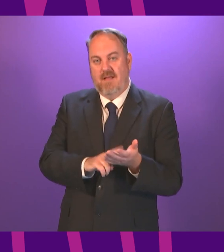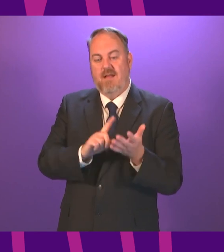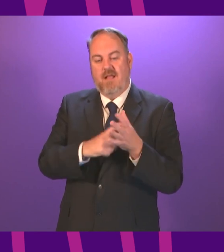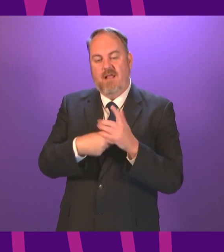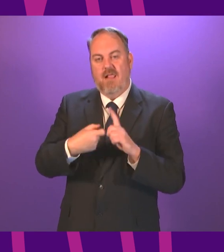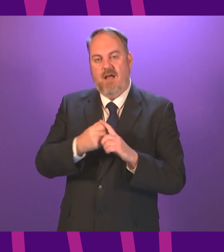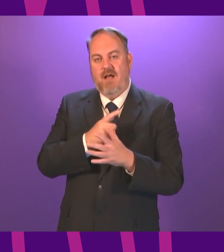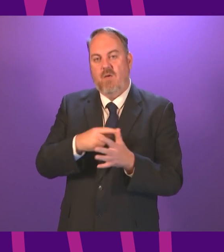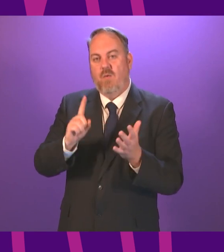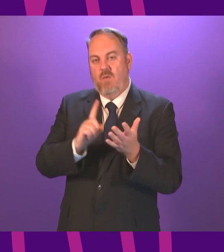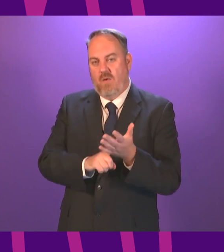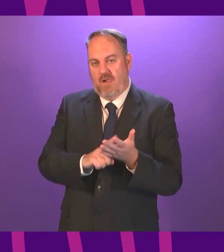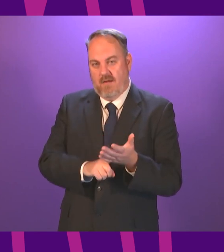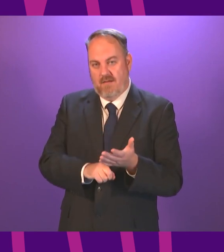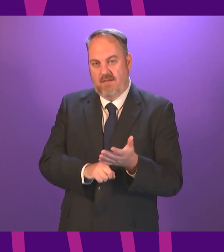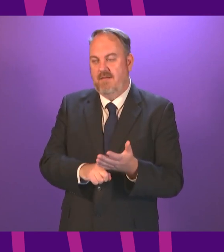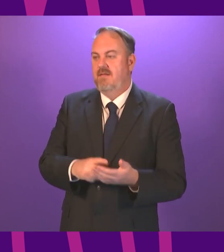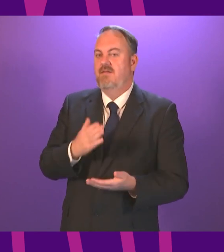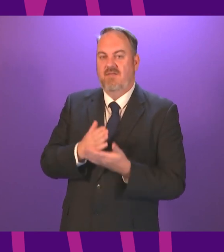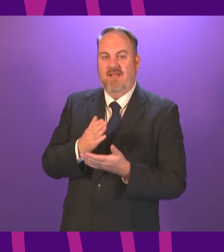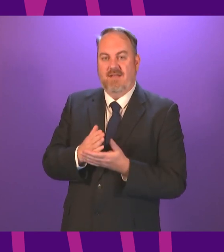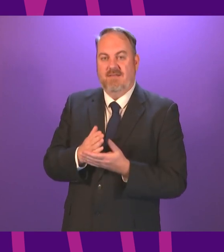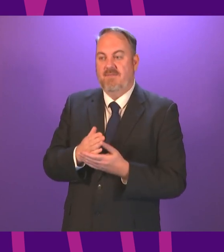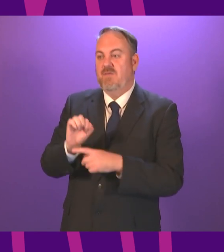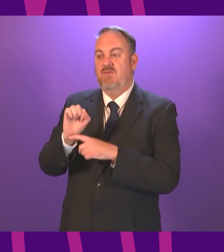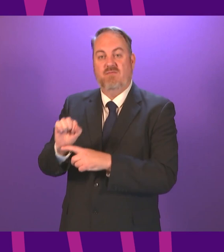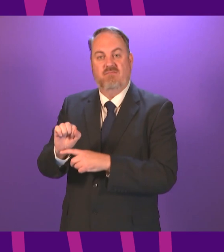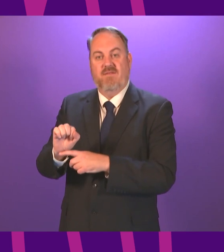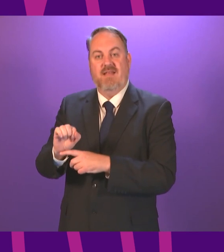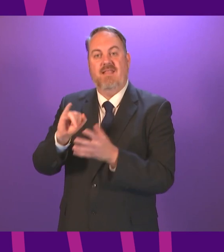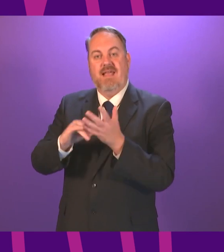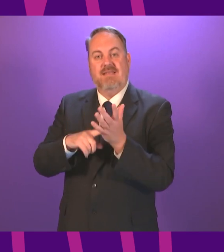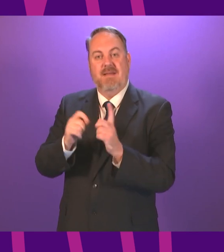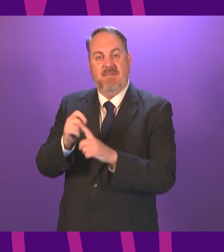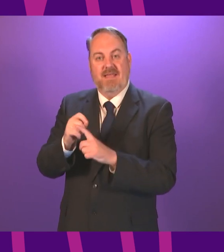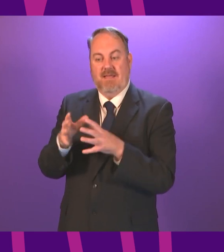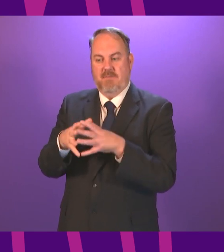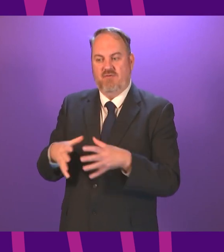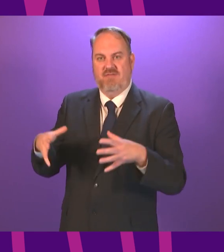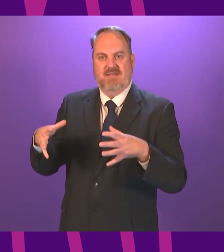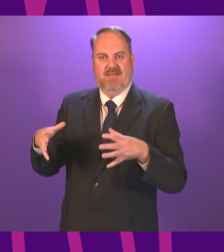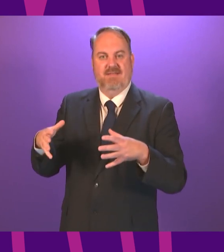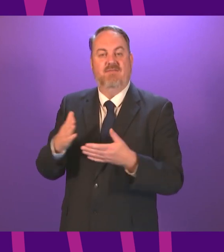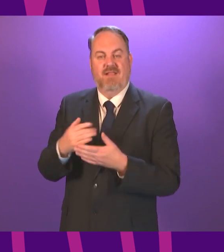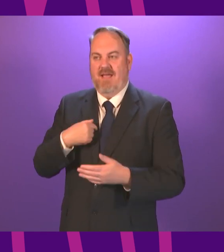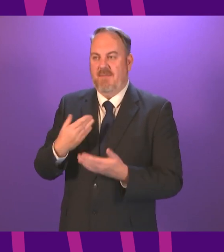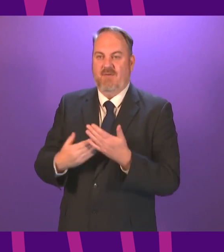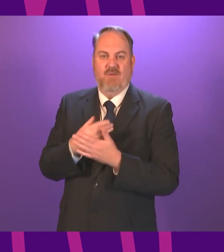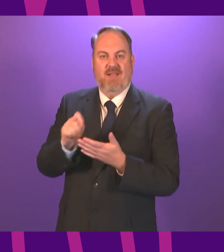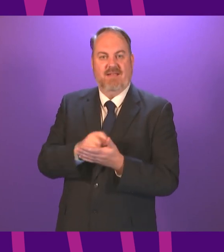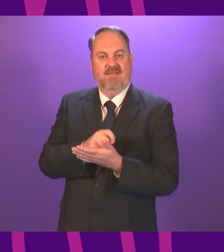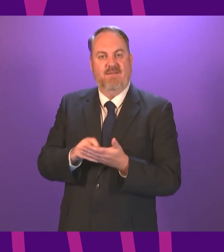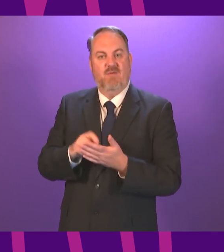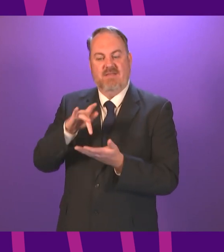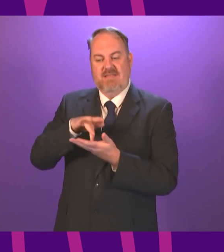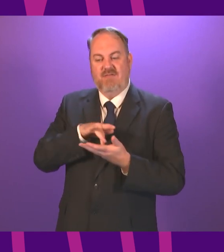Scottish Conservatives on the Peach ballot paper to stop an SNP majority I am honoured to be here as a newly elected MSP for